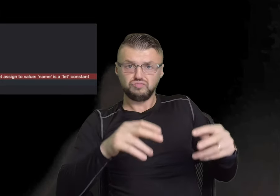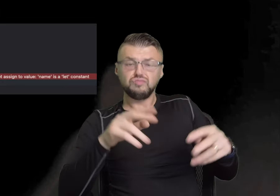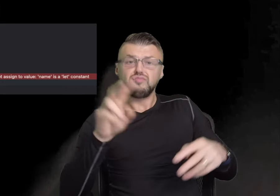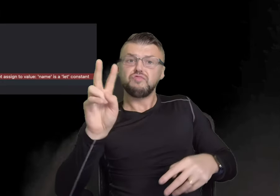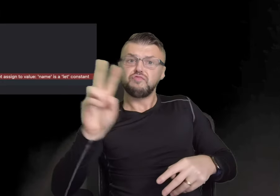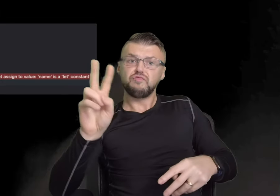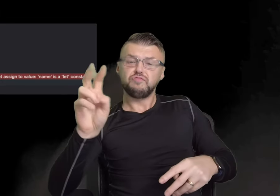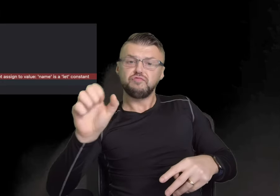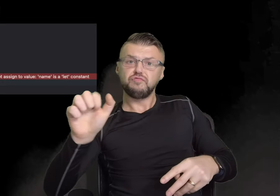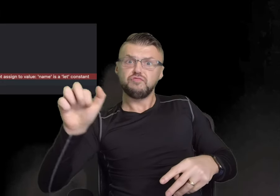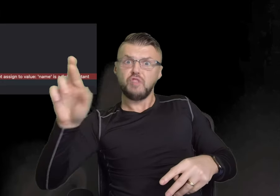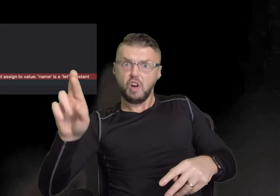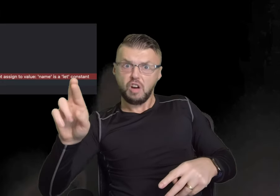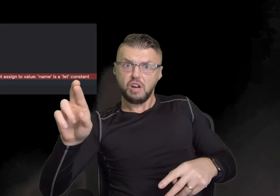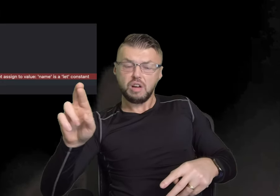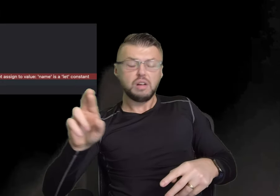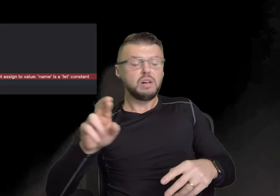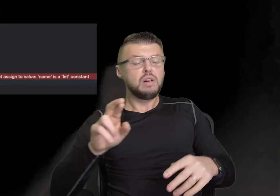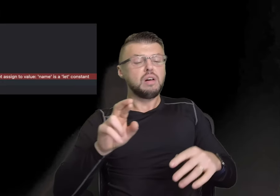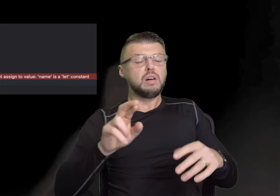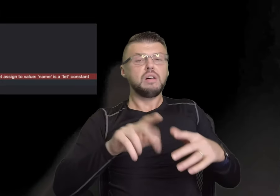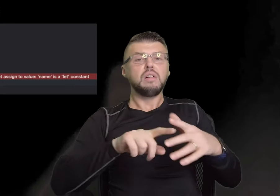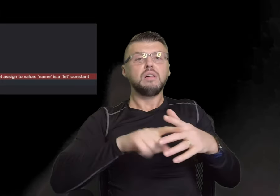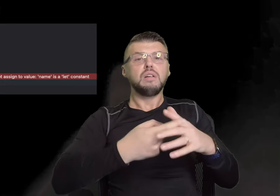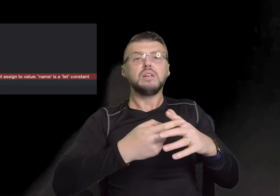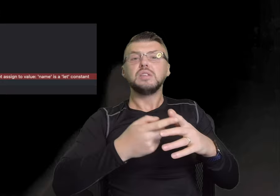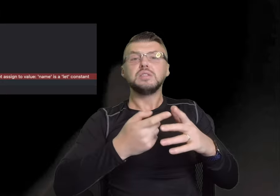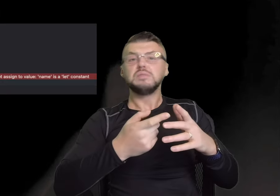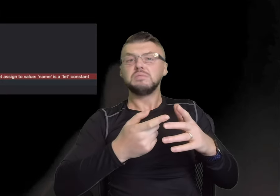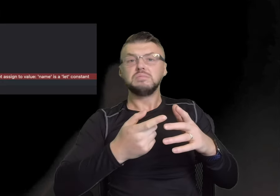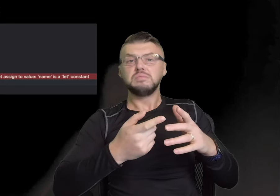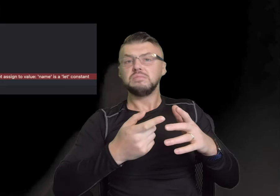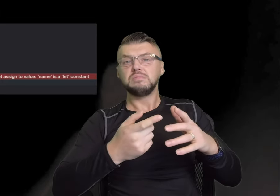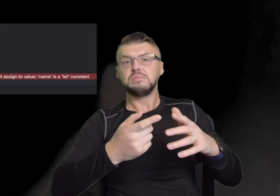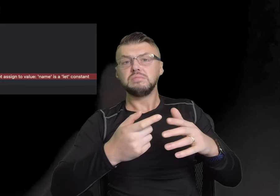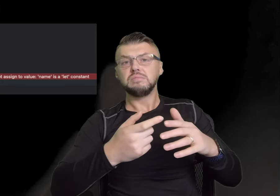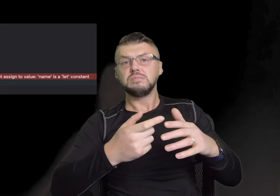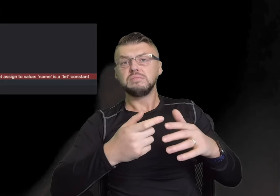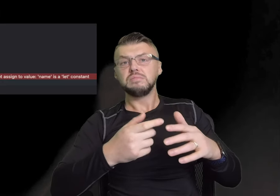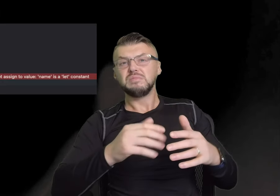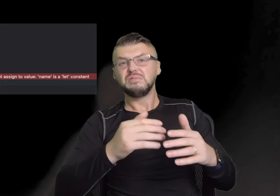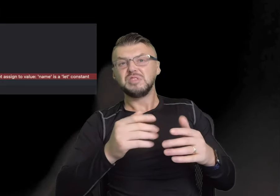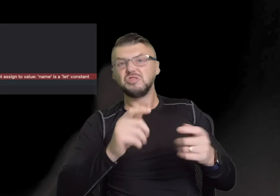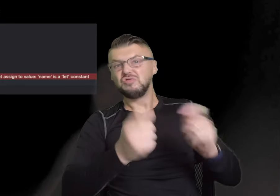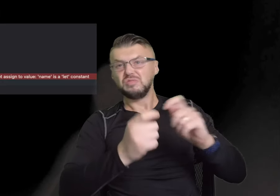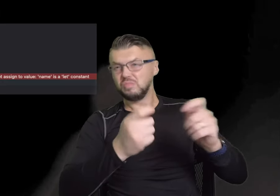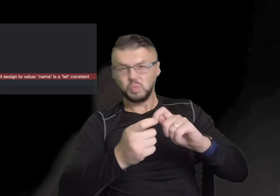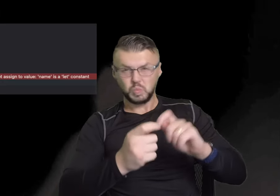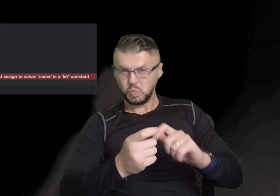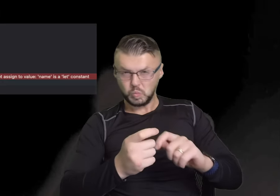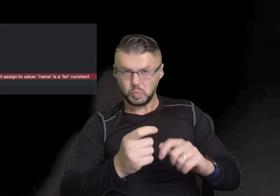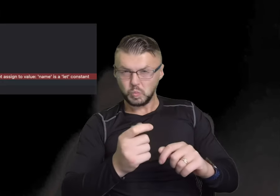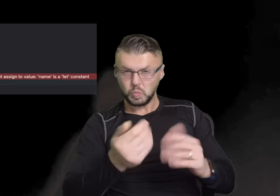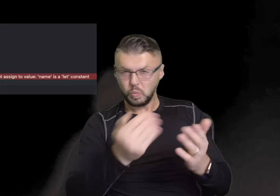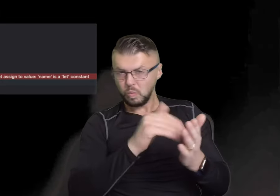program, you put var and it can change value